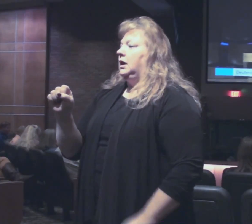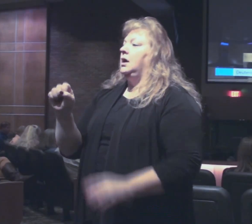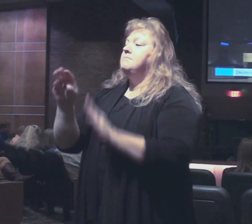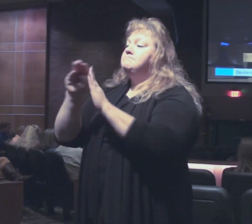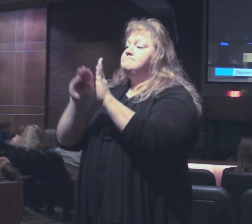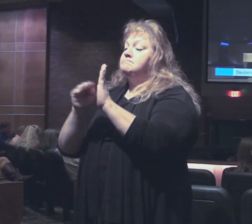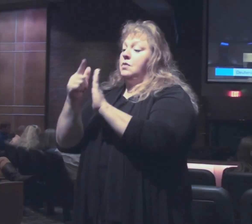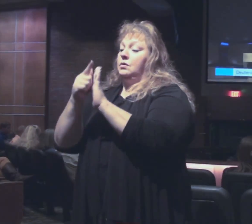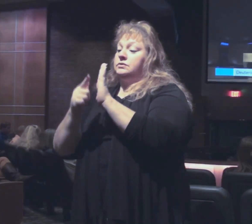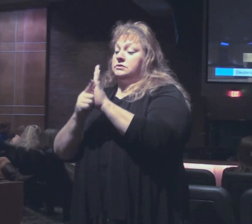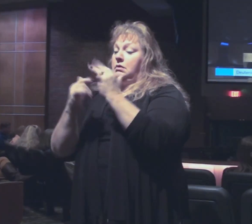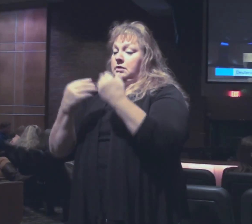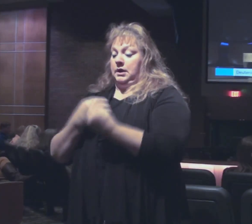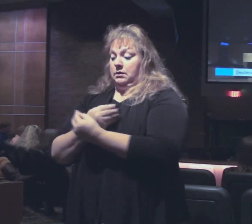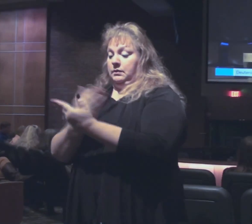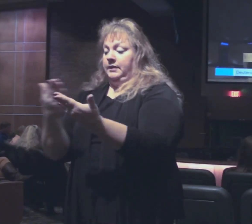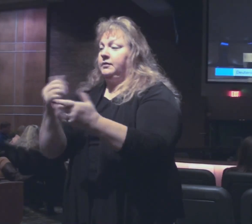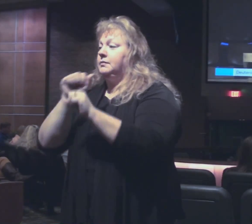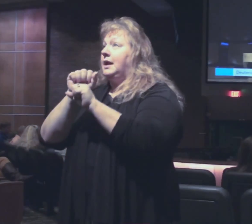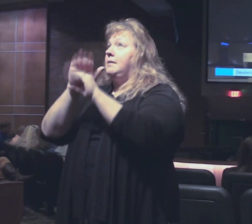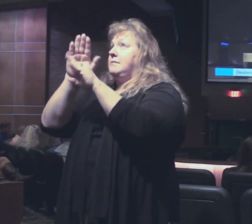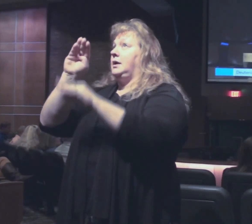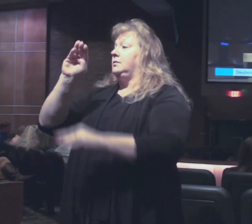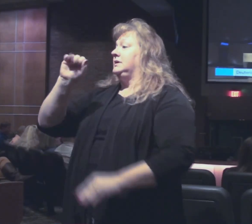Law is given to them at Sinai.